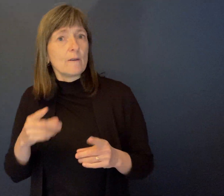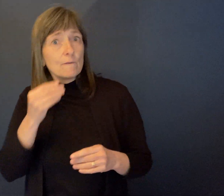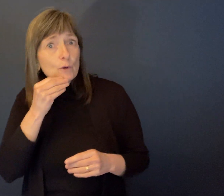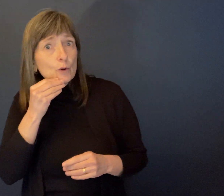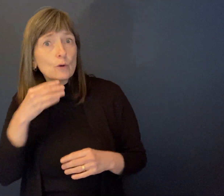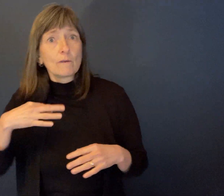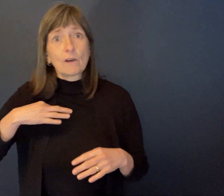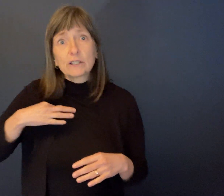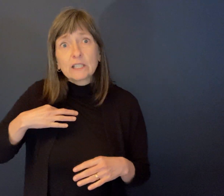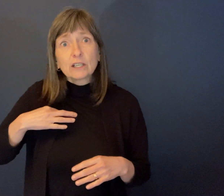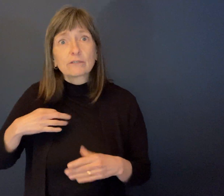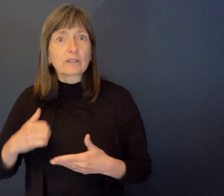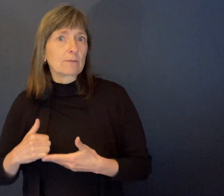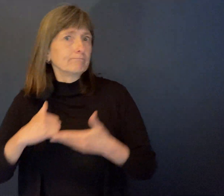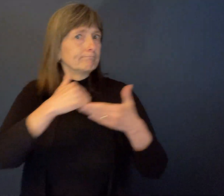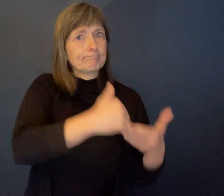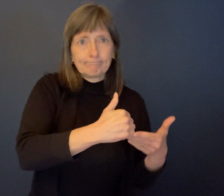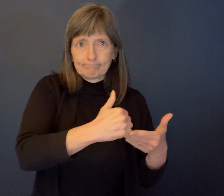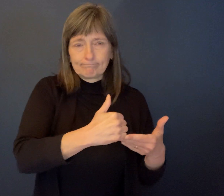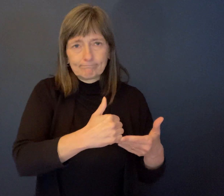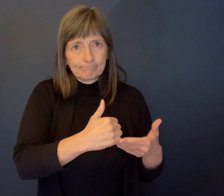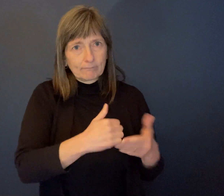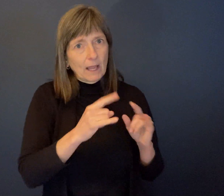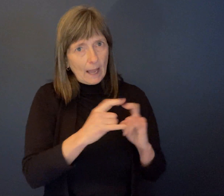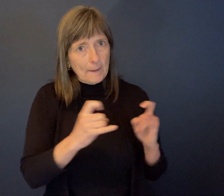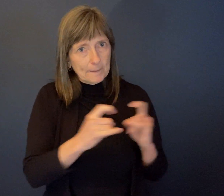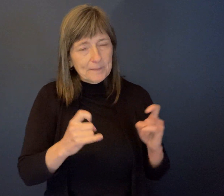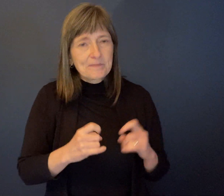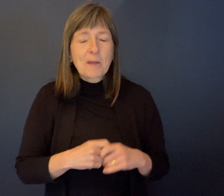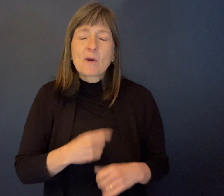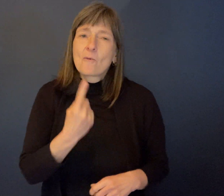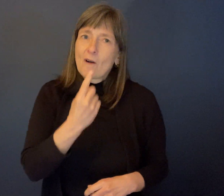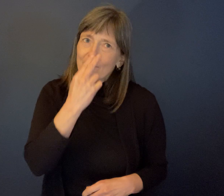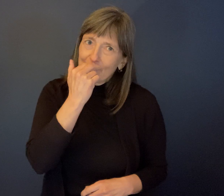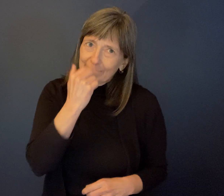certainly did what they could to support that. But a funny story about the Sharp's door.